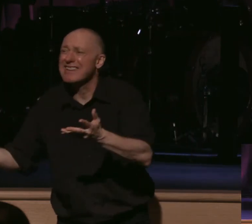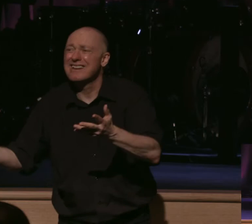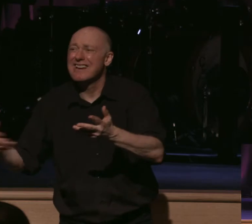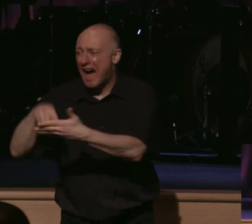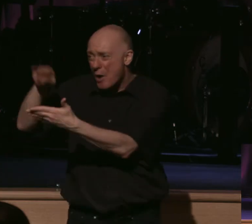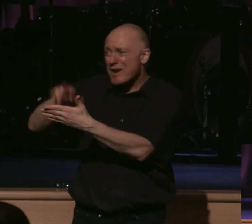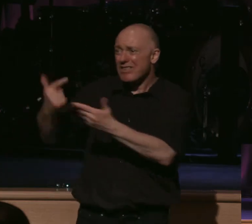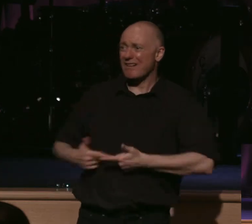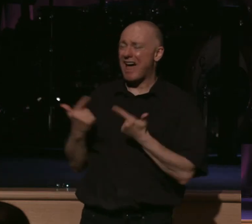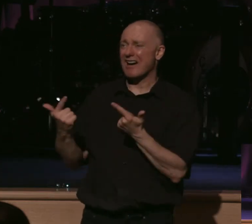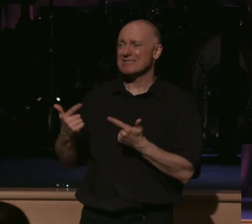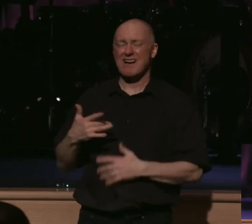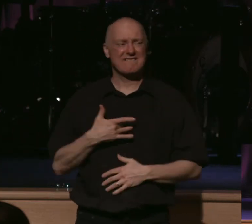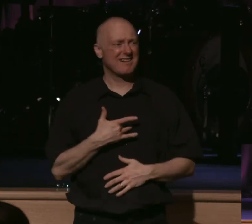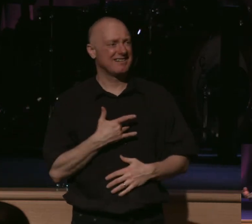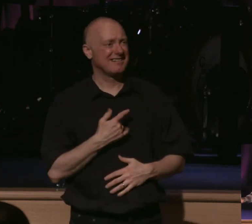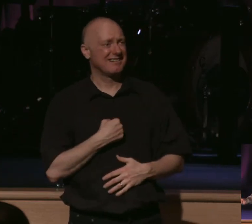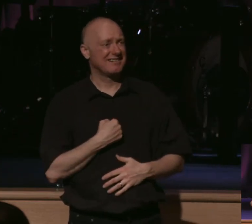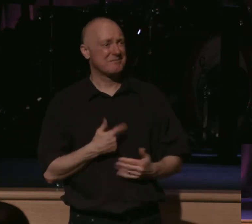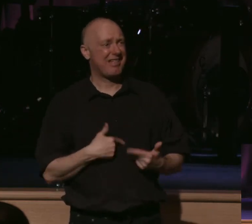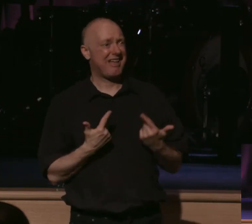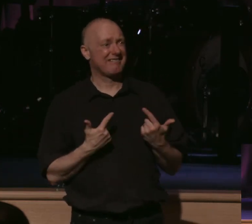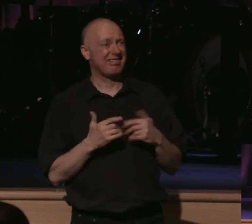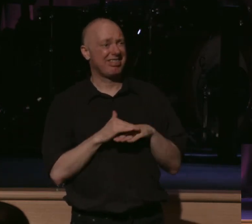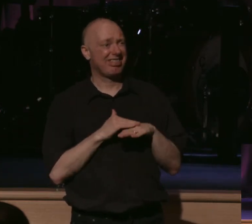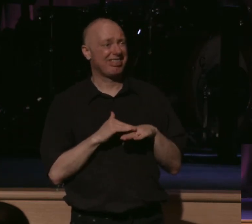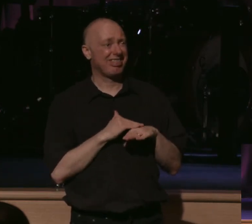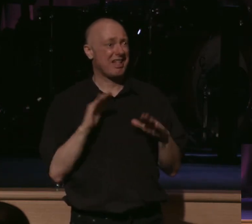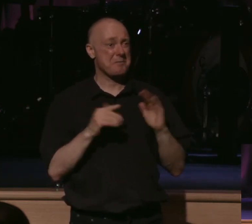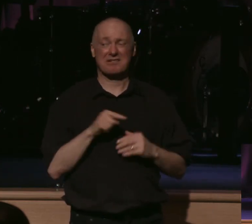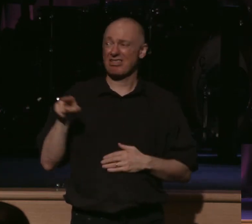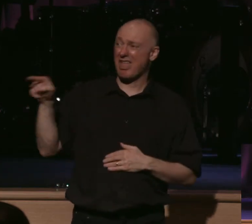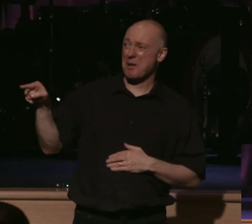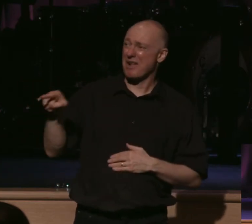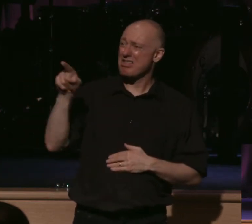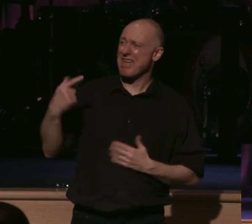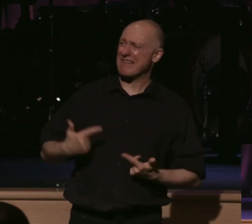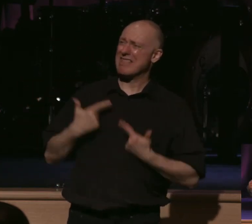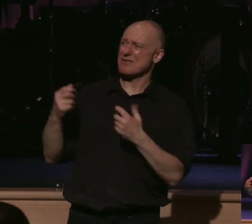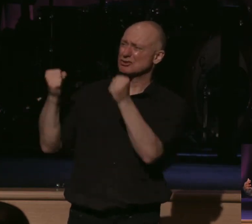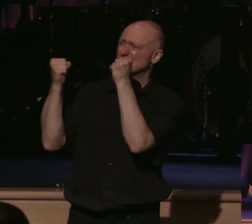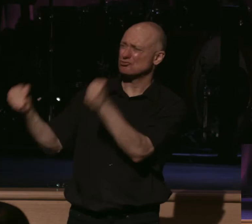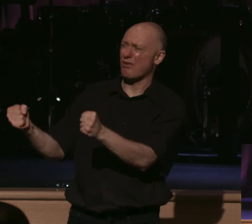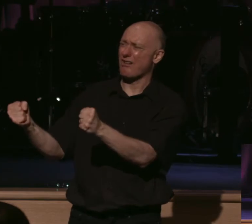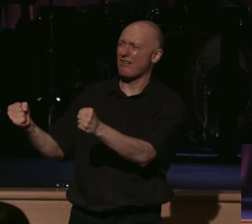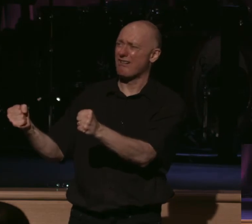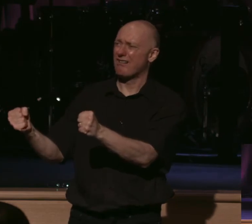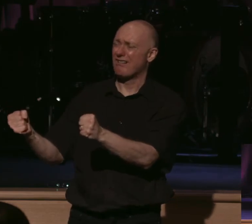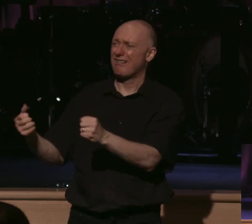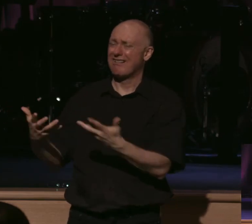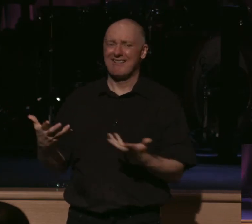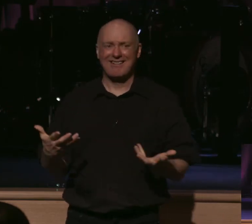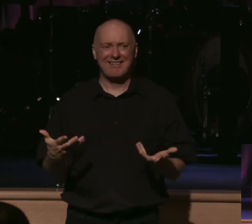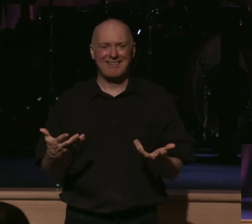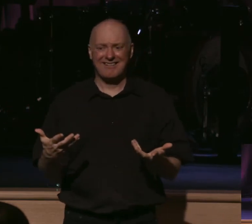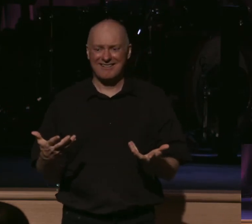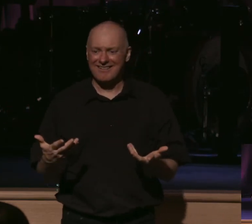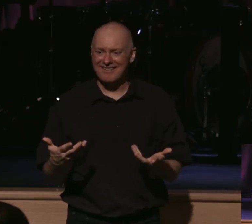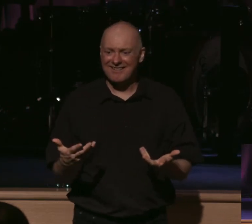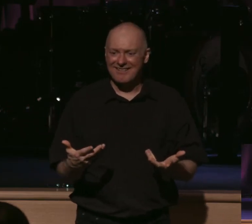so, I can't all things as loss or passing worth. Again, they were living that out and it's so humbling. The bookstores run out, of course,